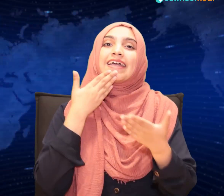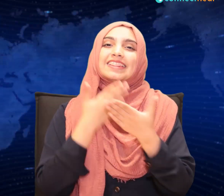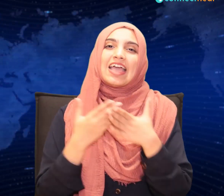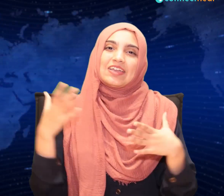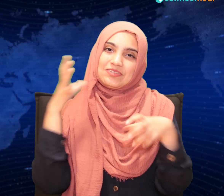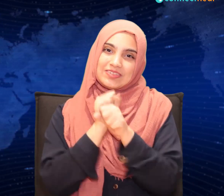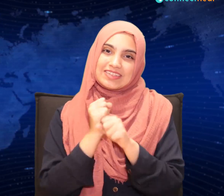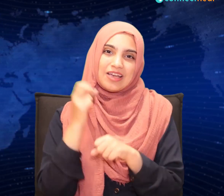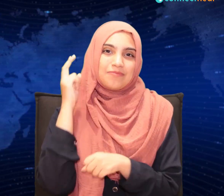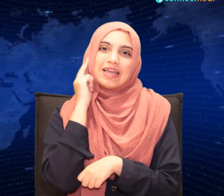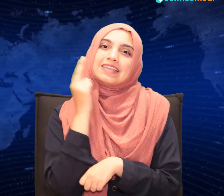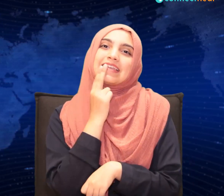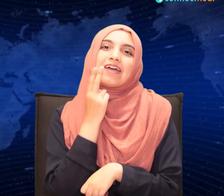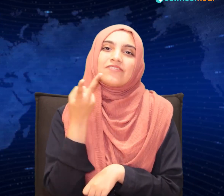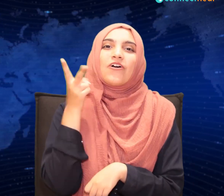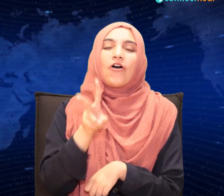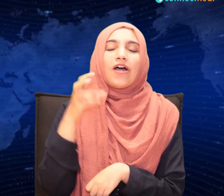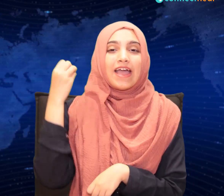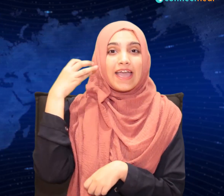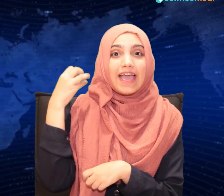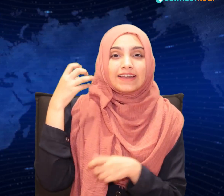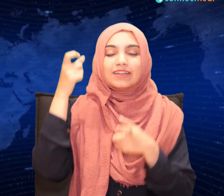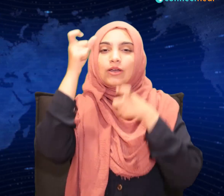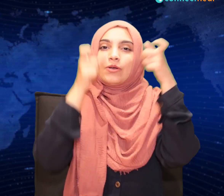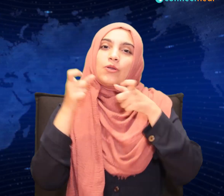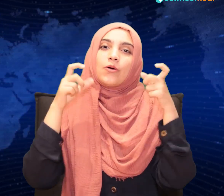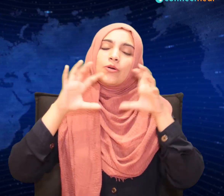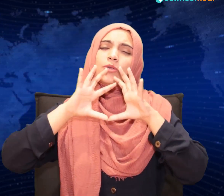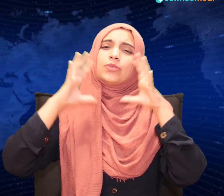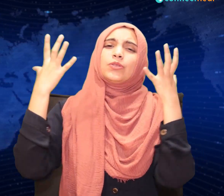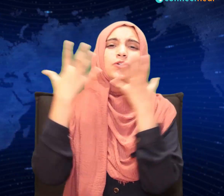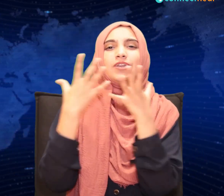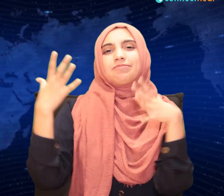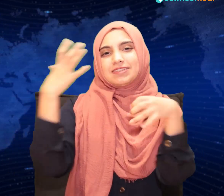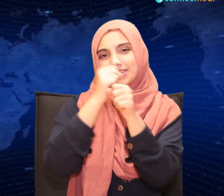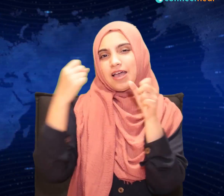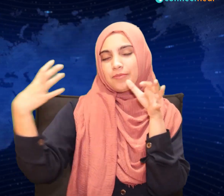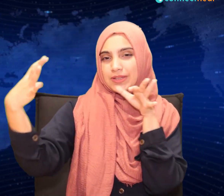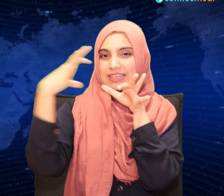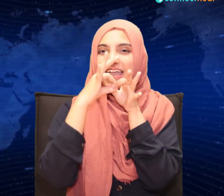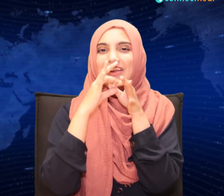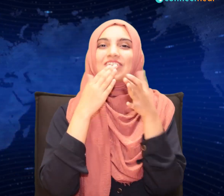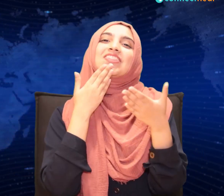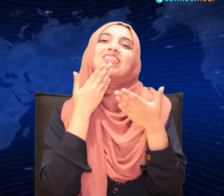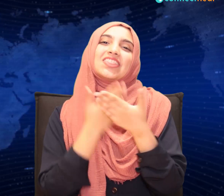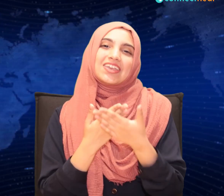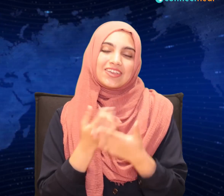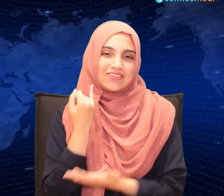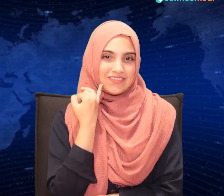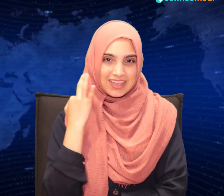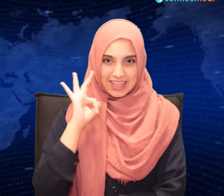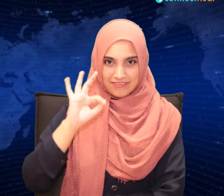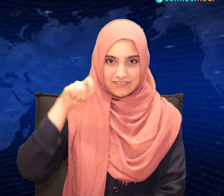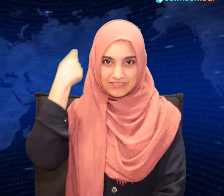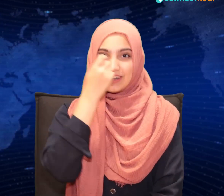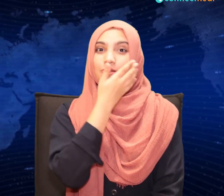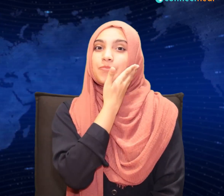thank you to all the deaf and hearing people around the world for connecting with us if you enjoy the video